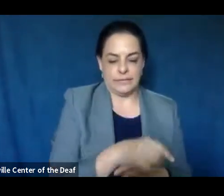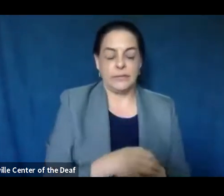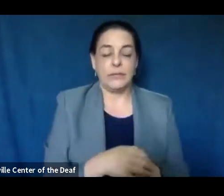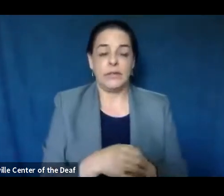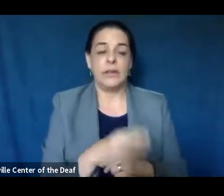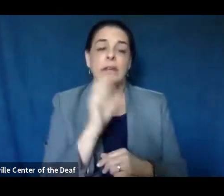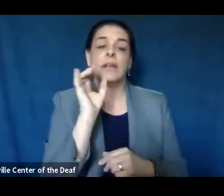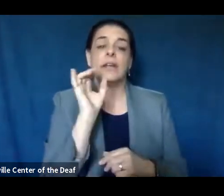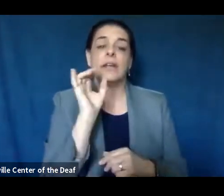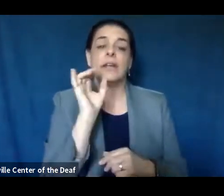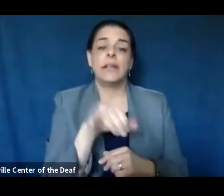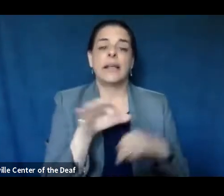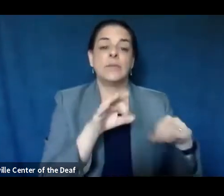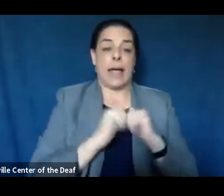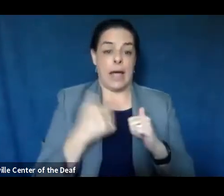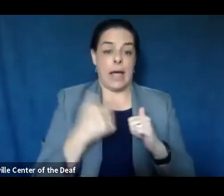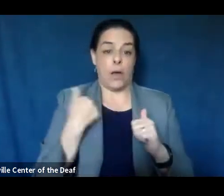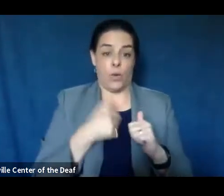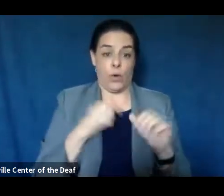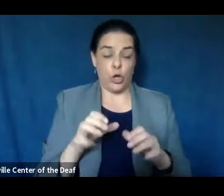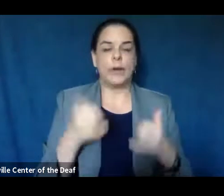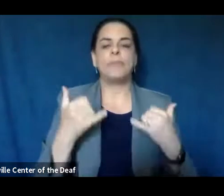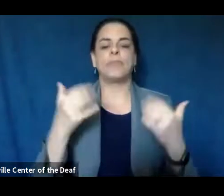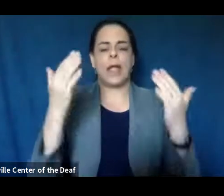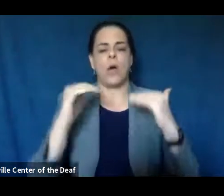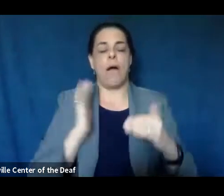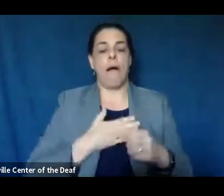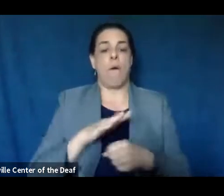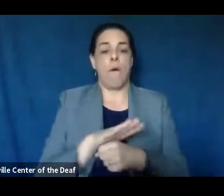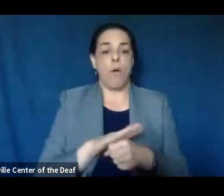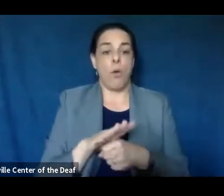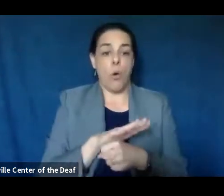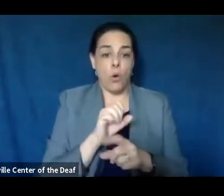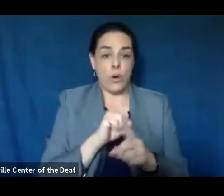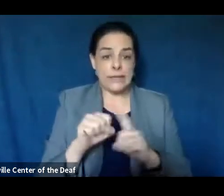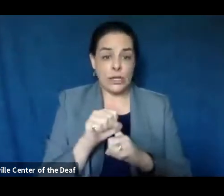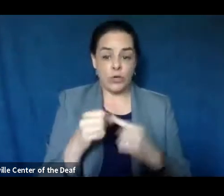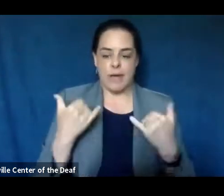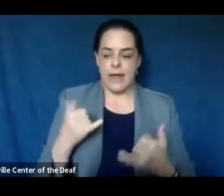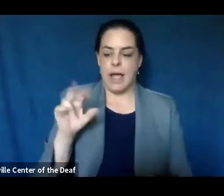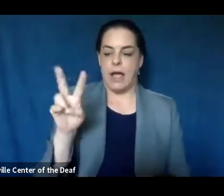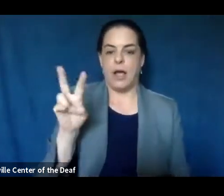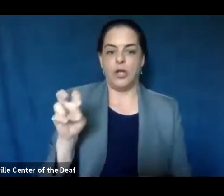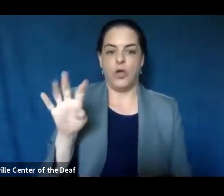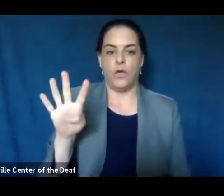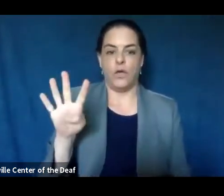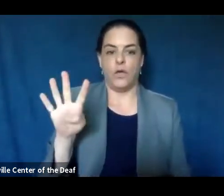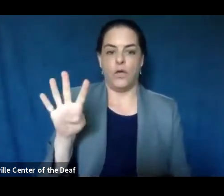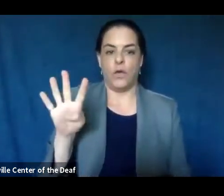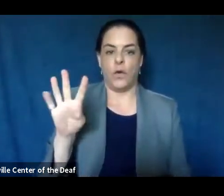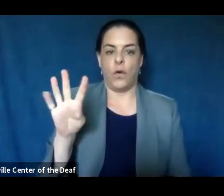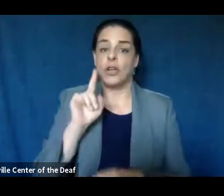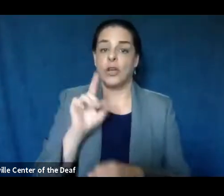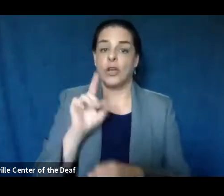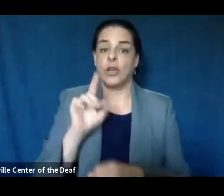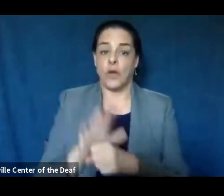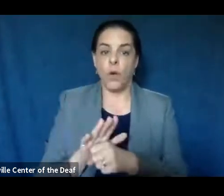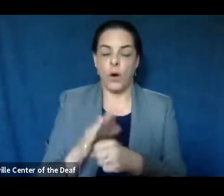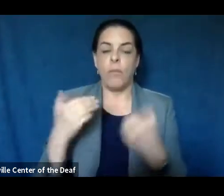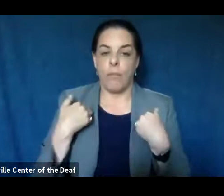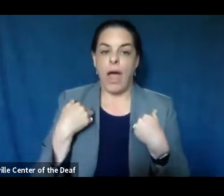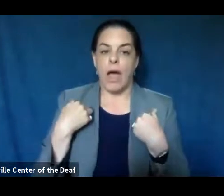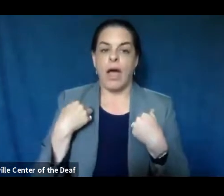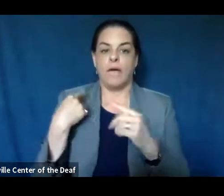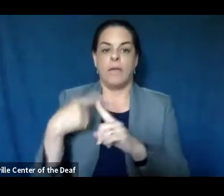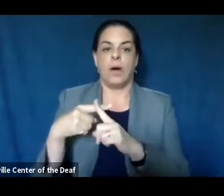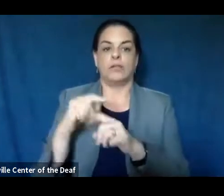explain how we're doing. So moving into our local situation. We have 246 confirmed cases of COVID-19